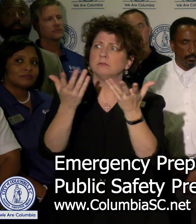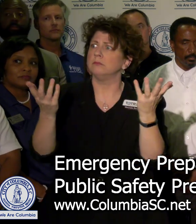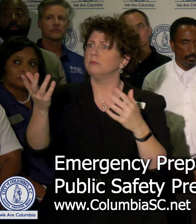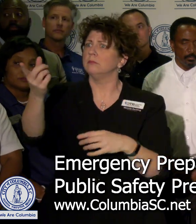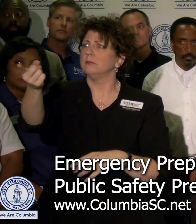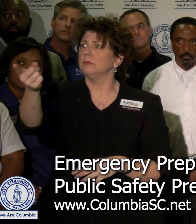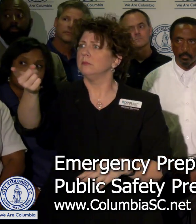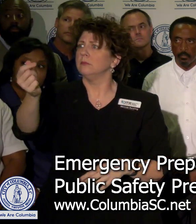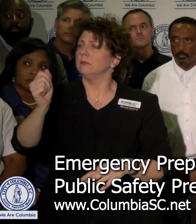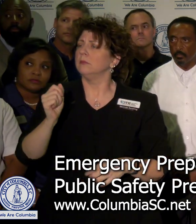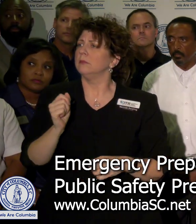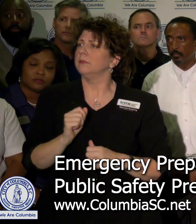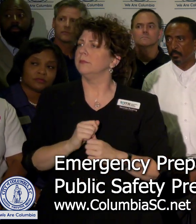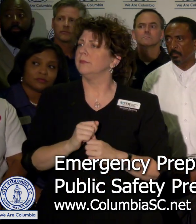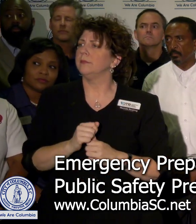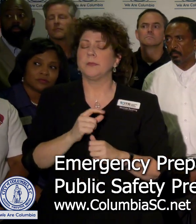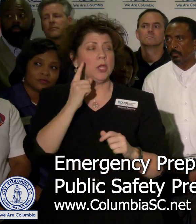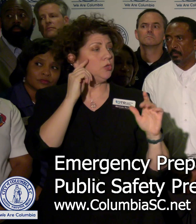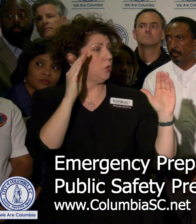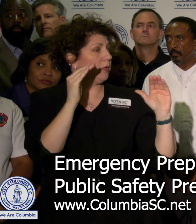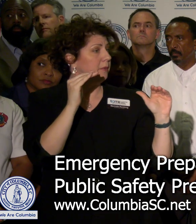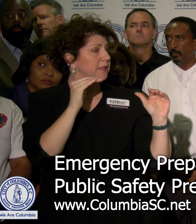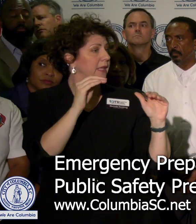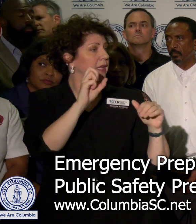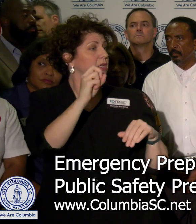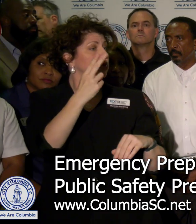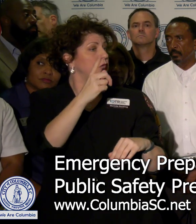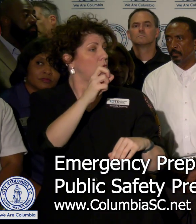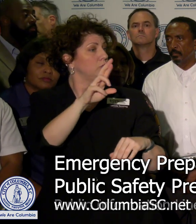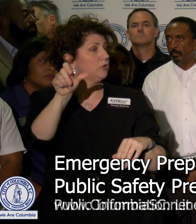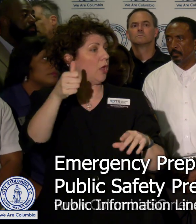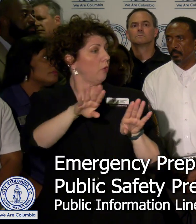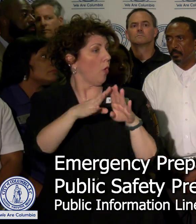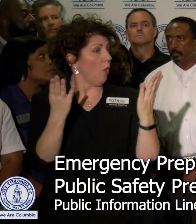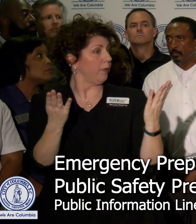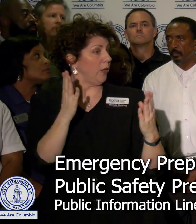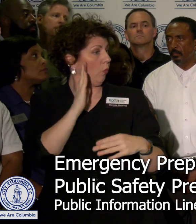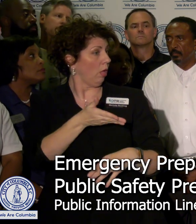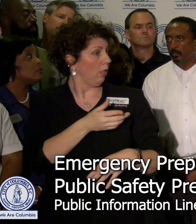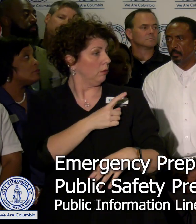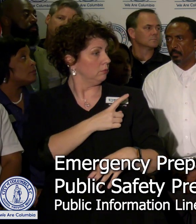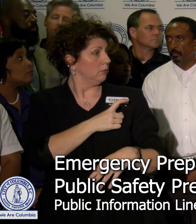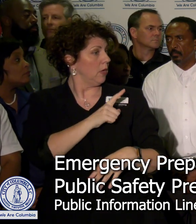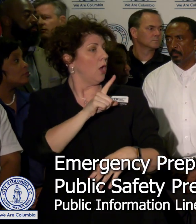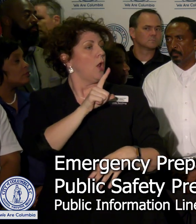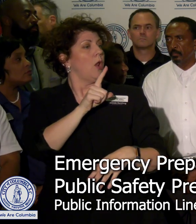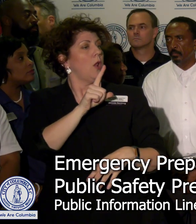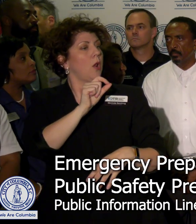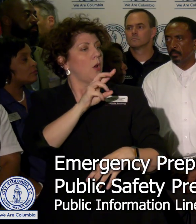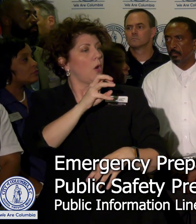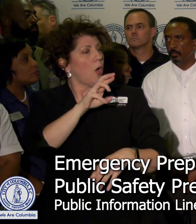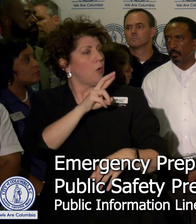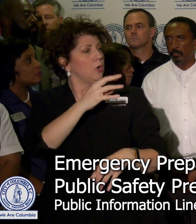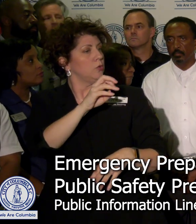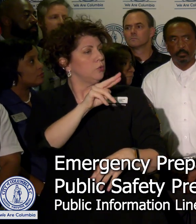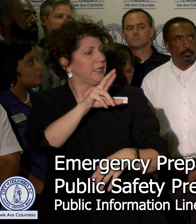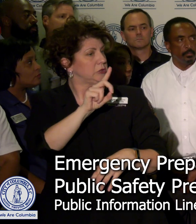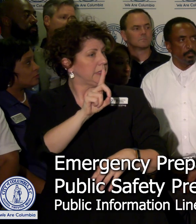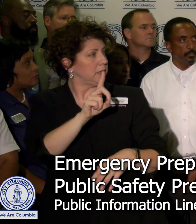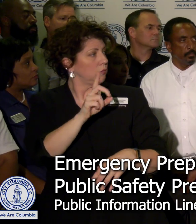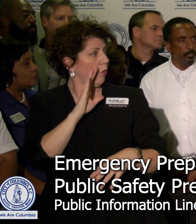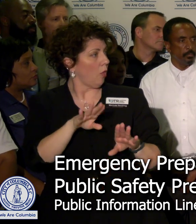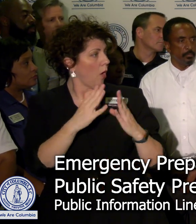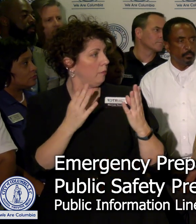Mayor Benjamin, do you anticipate opening those other shelters, the lower Richland shelters? Sure.